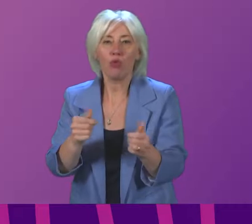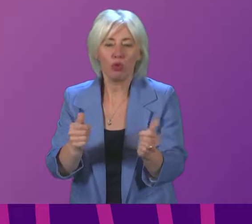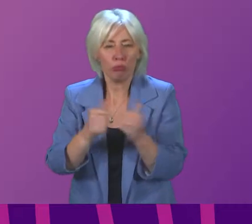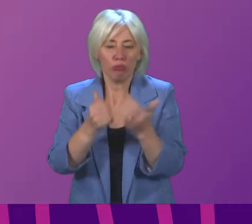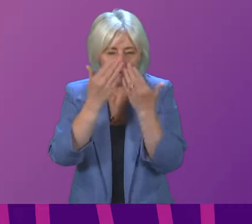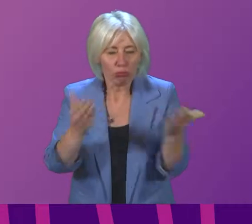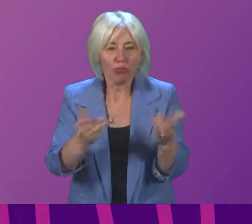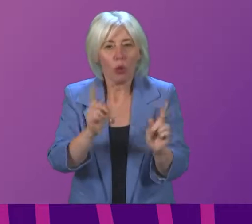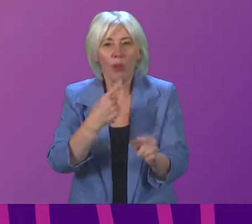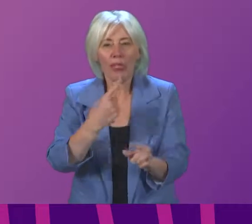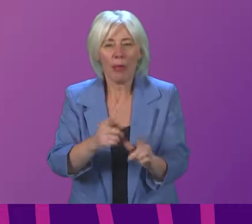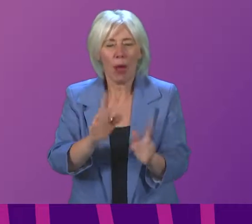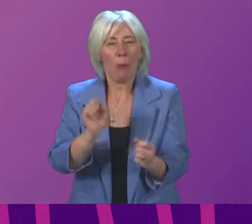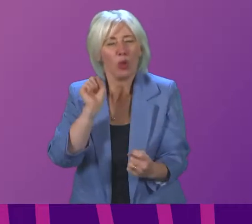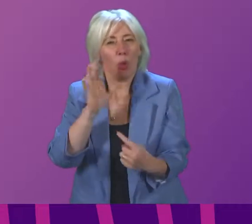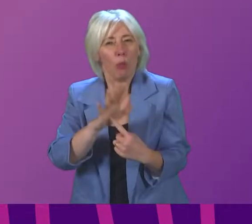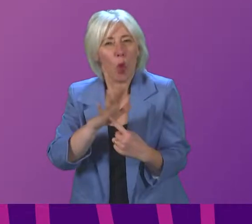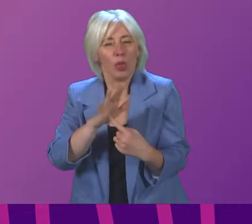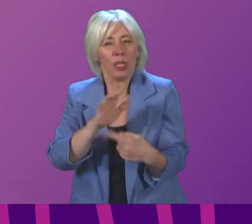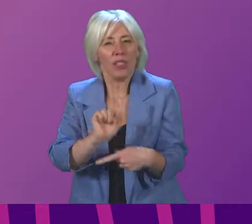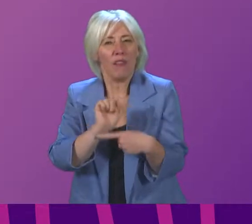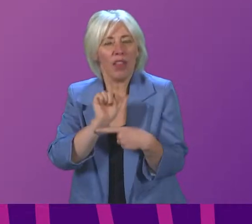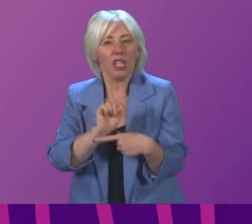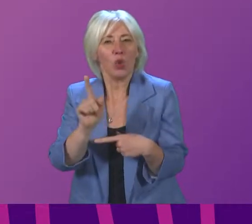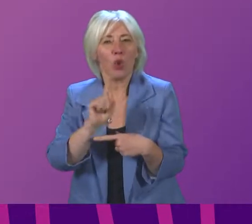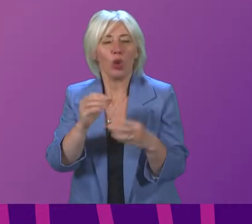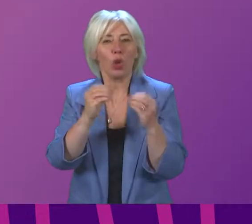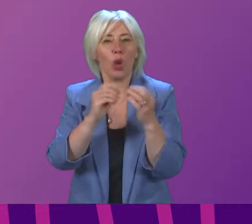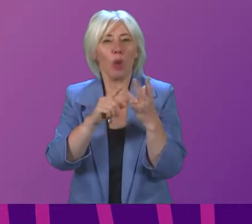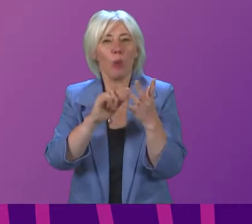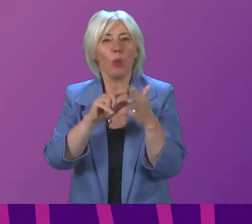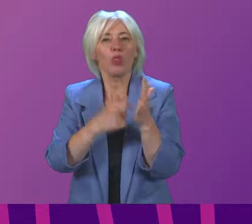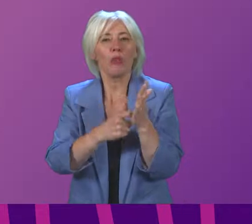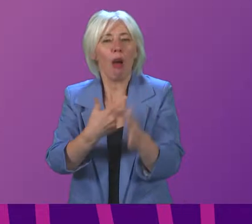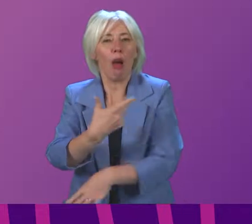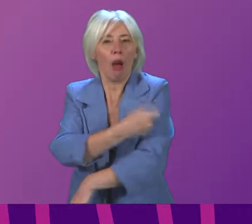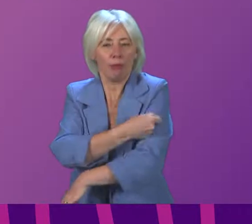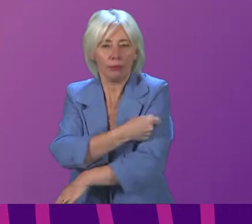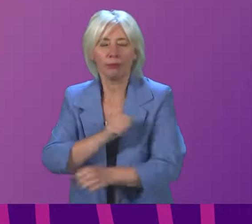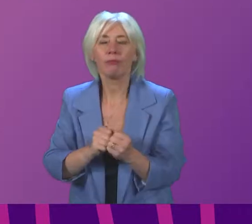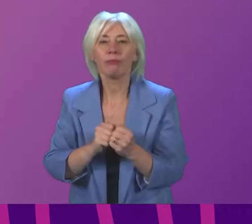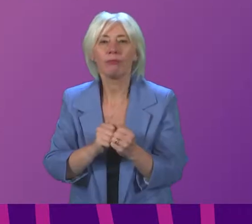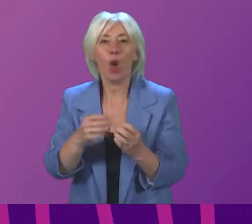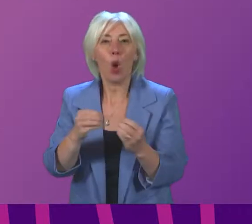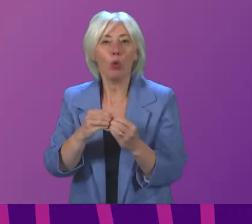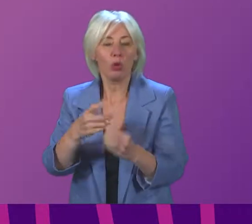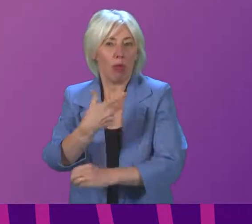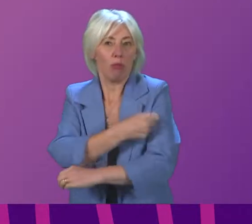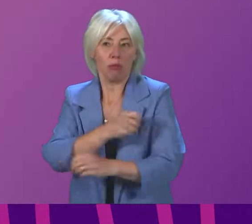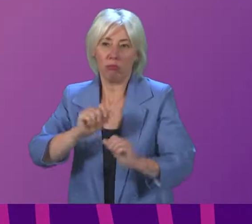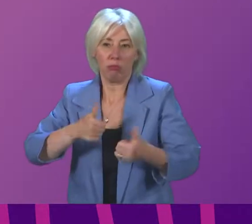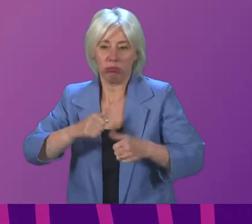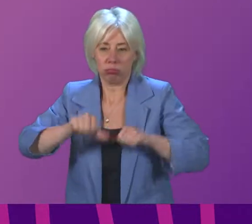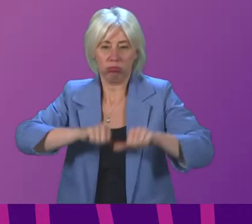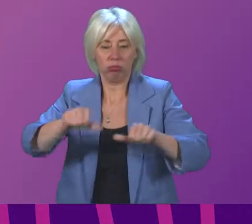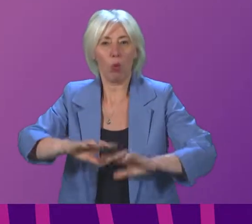And the most important defence we have against this virus is the booster vaccine. The vaccine booster scheme is going well, and the volunteers